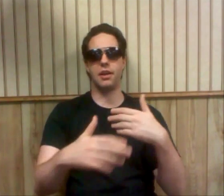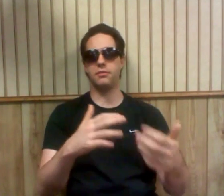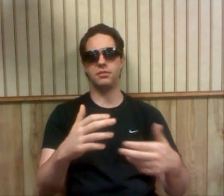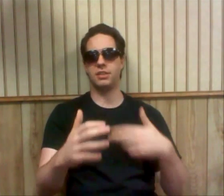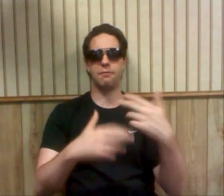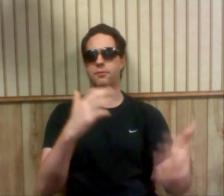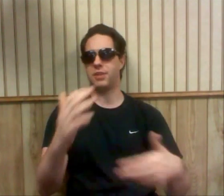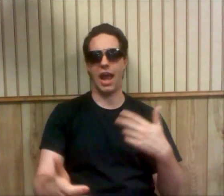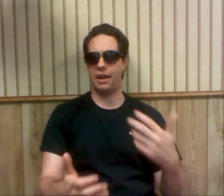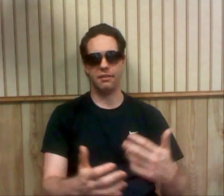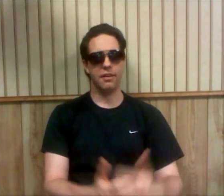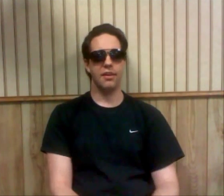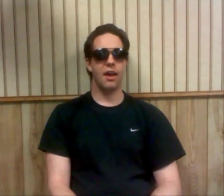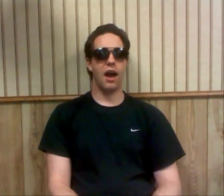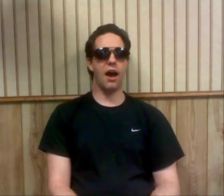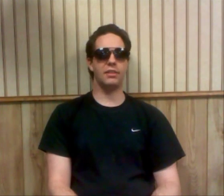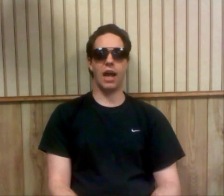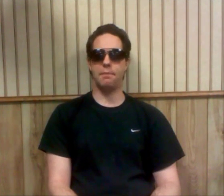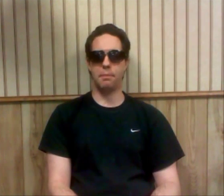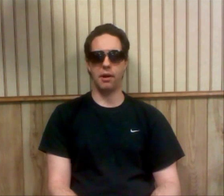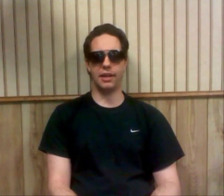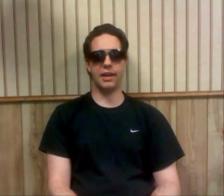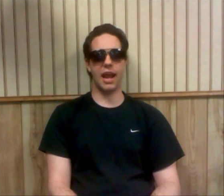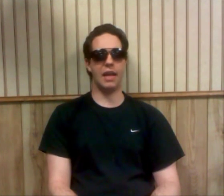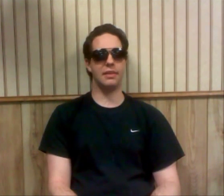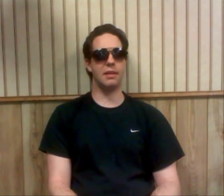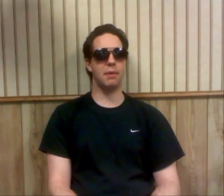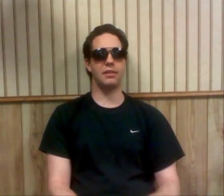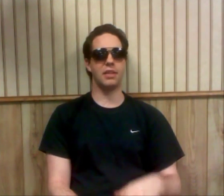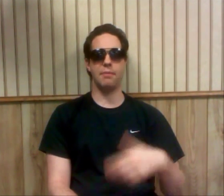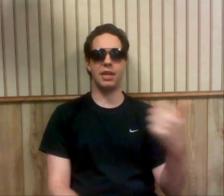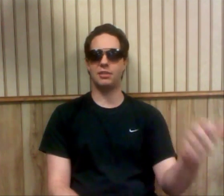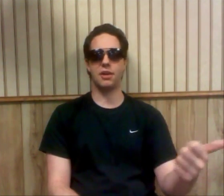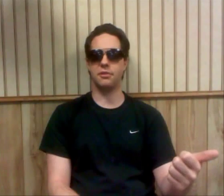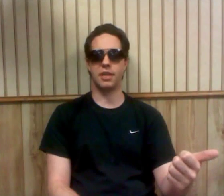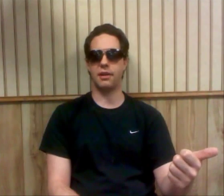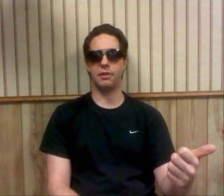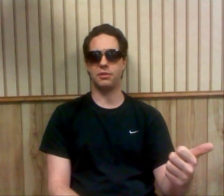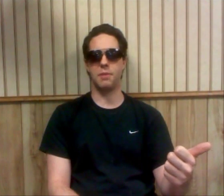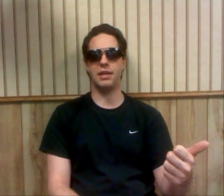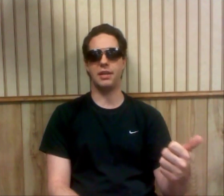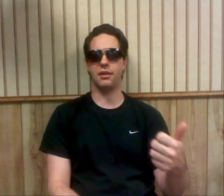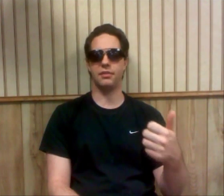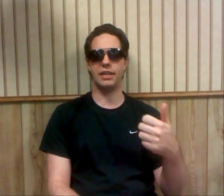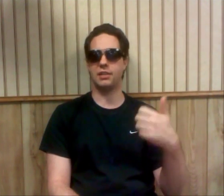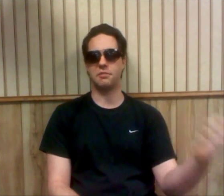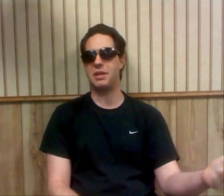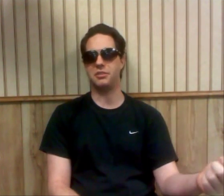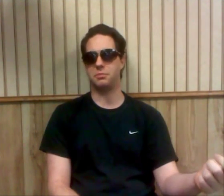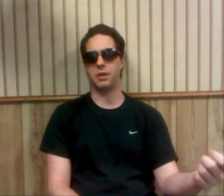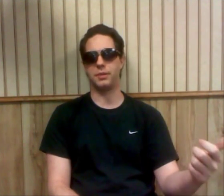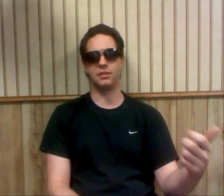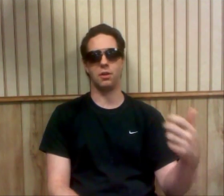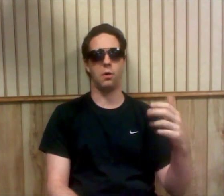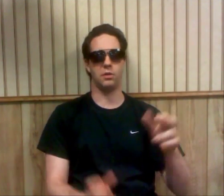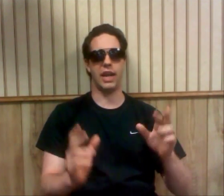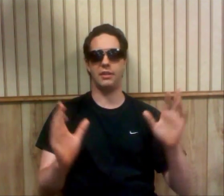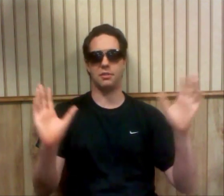know, tit-for-tat type of booking. And then by the time he gets the Undertaker at WrestleMania, it doesn't mean as much because the whole Cain as a